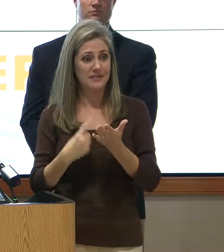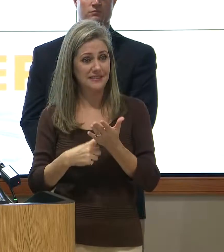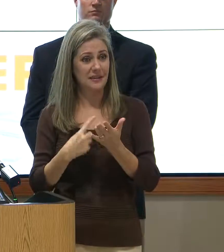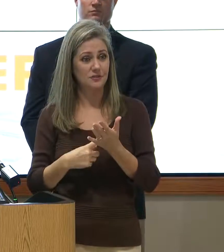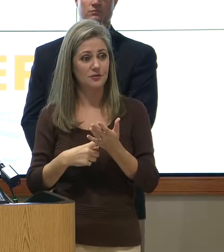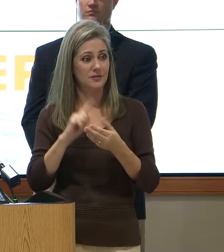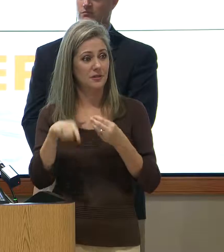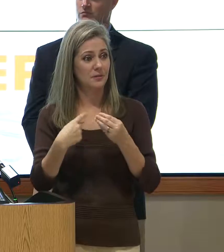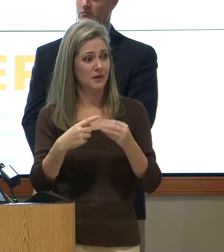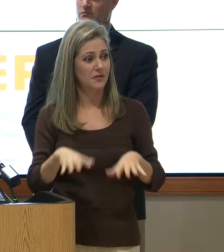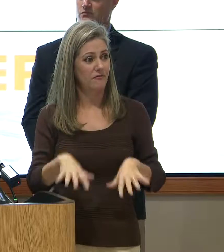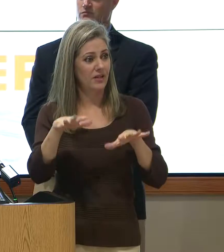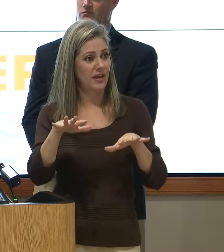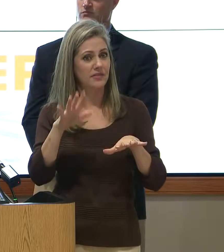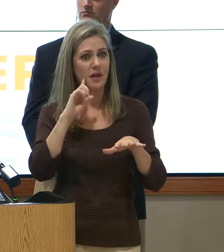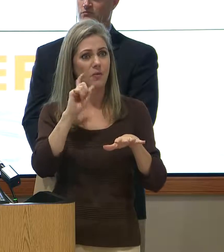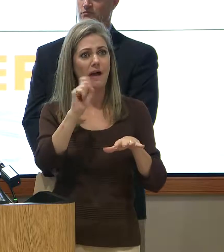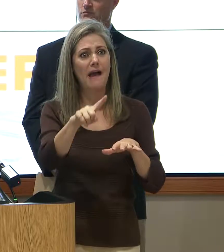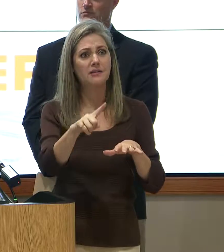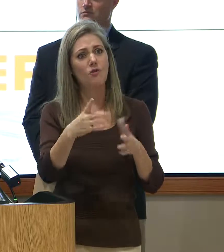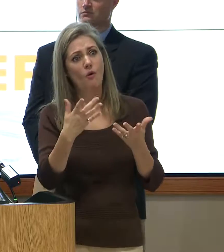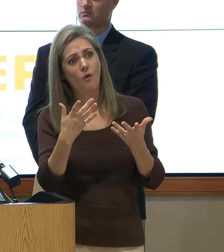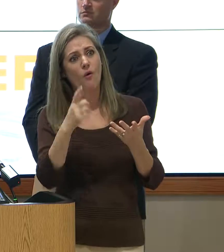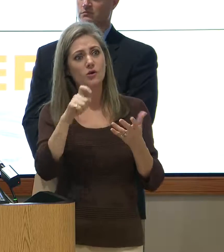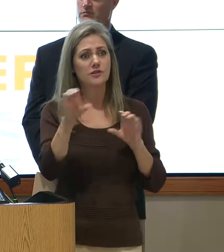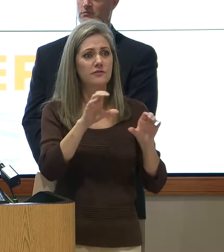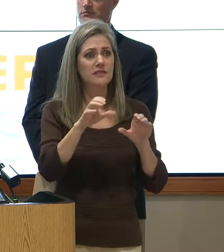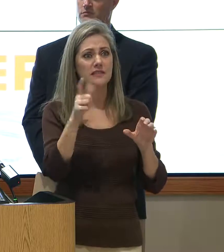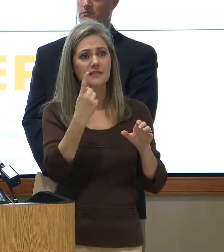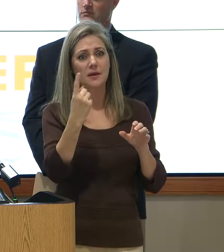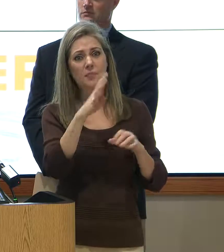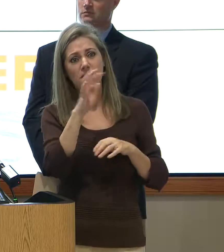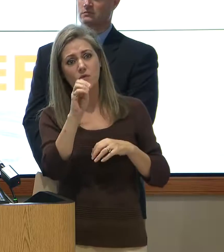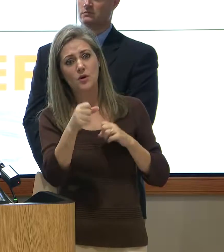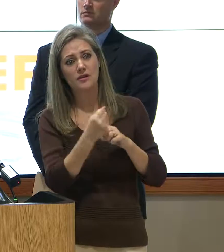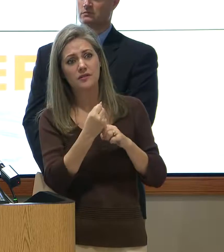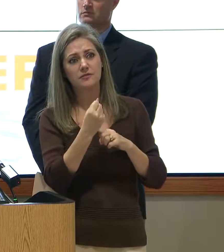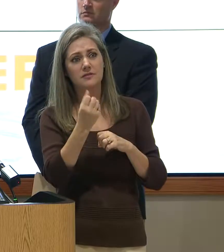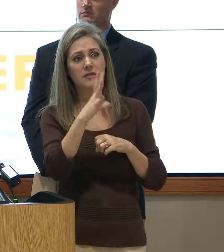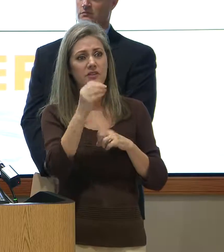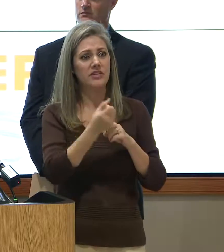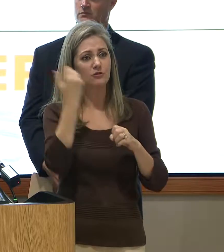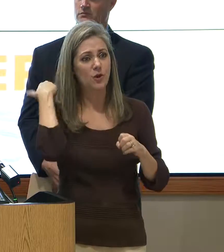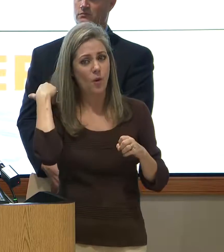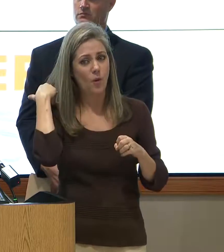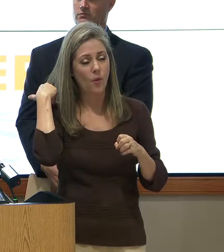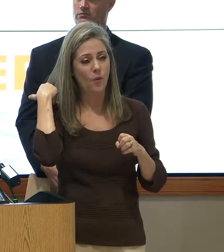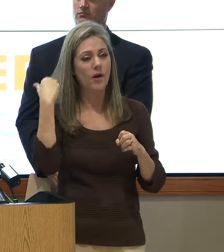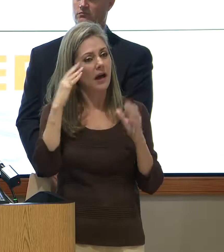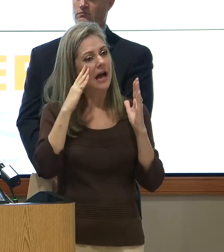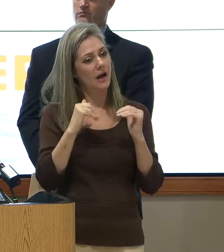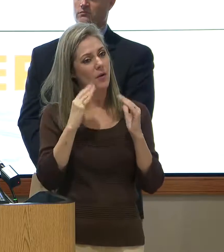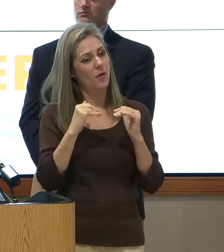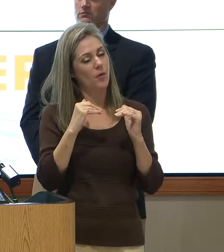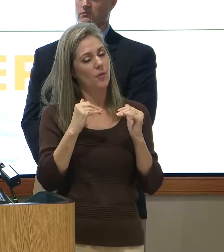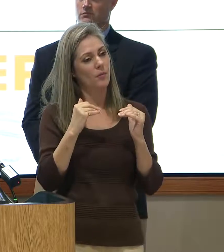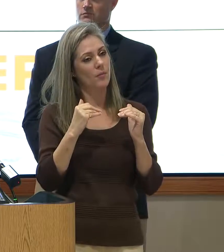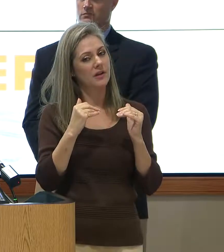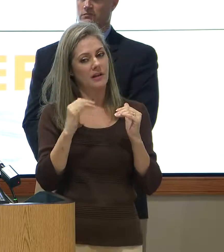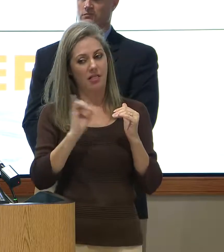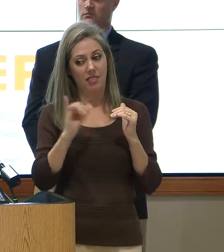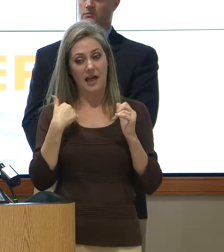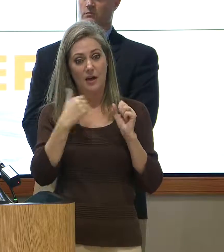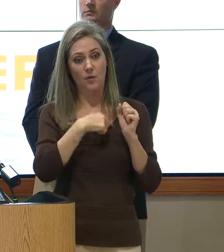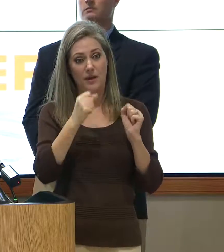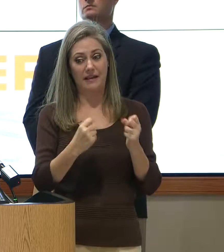and somebody will ask, well, gee, should they have done something 40 or 50 years ago? And I would hope that just as